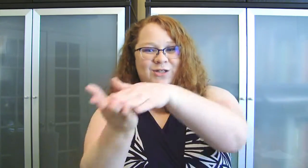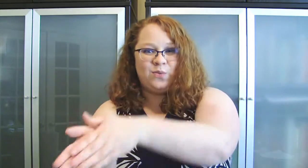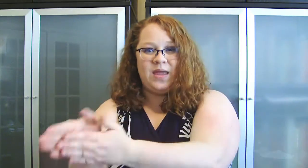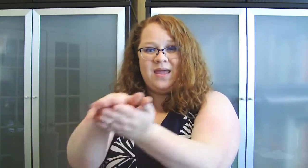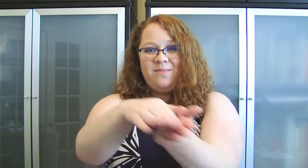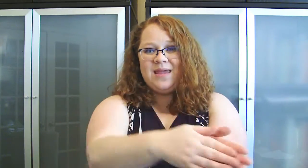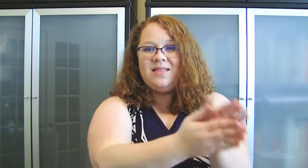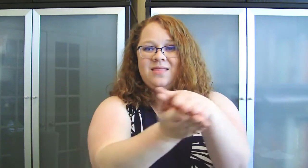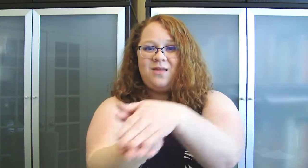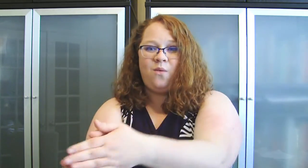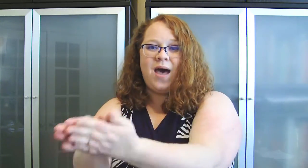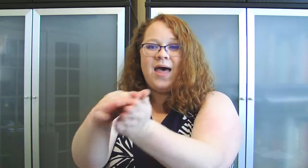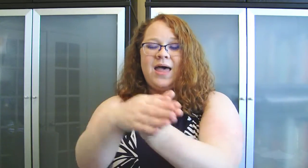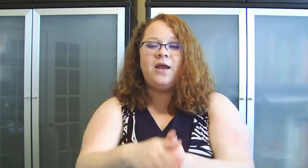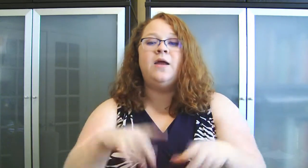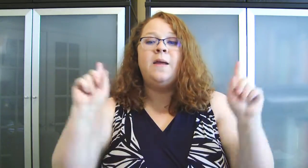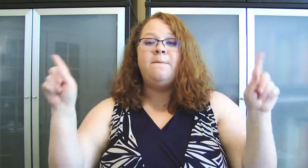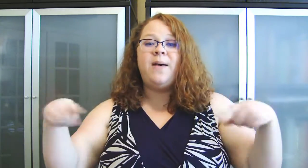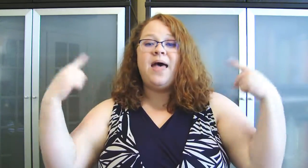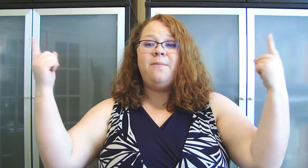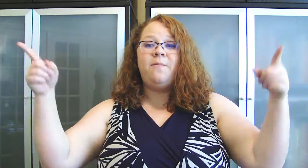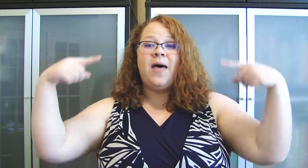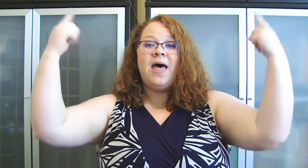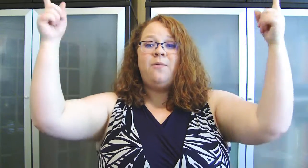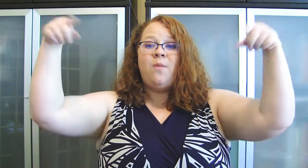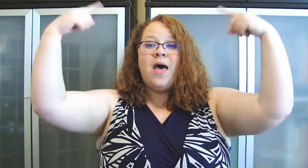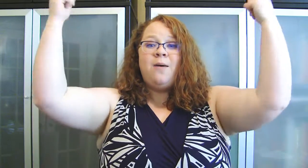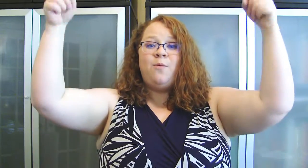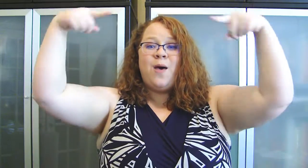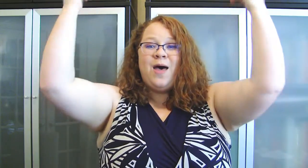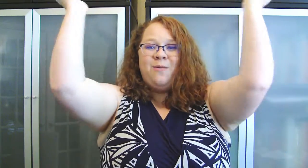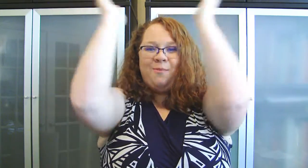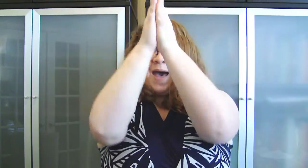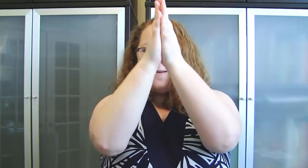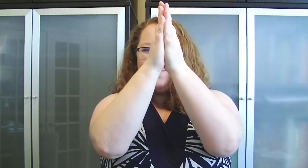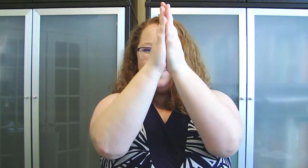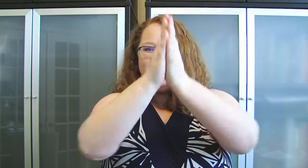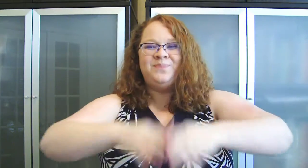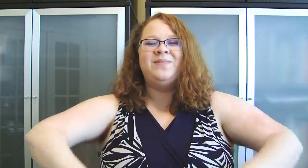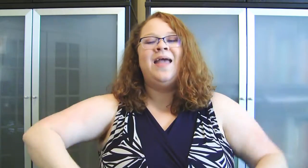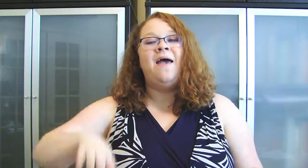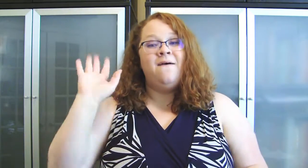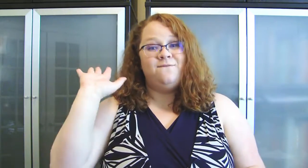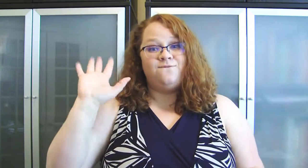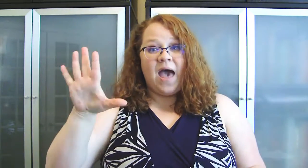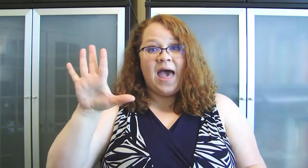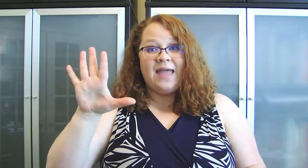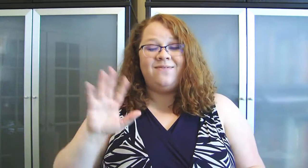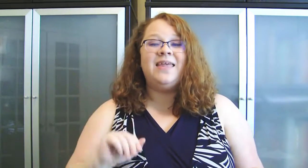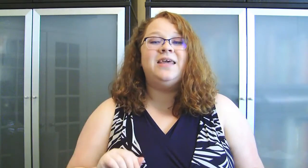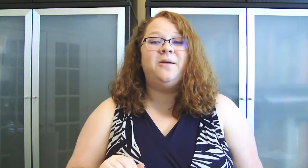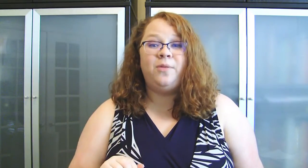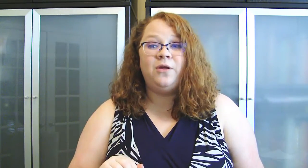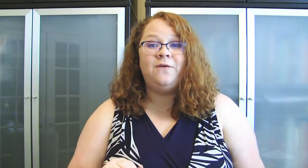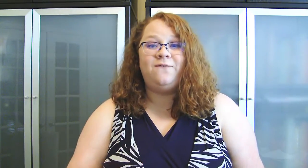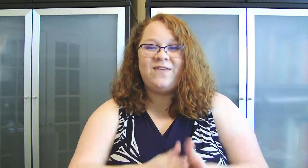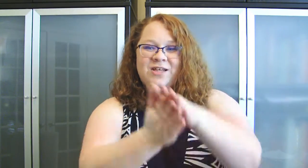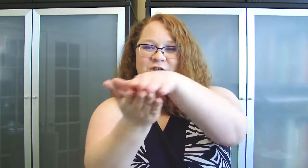swimming in the water. Bubble, bubble, bubble, bubble, pop. Five little blue fish